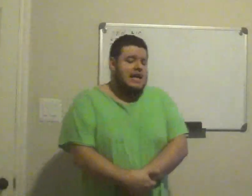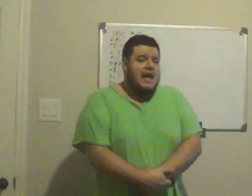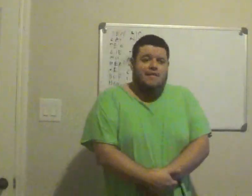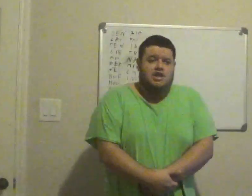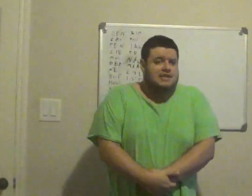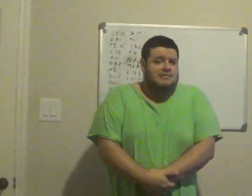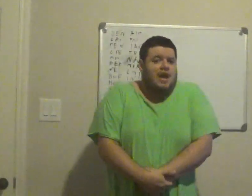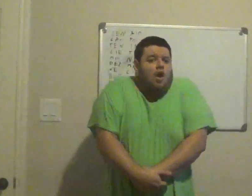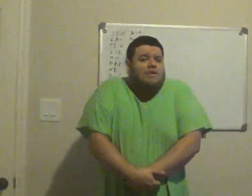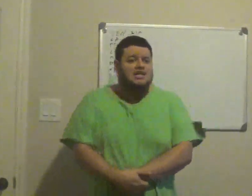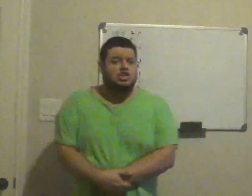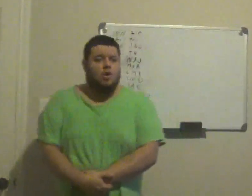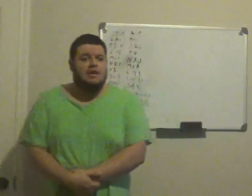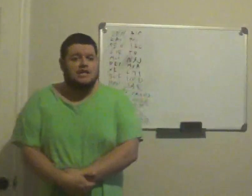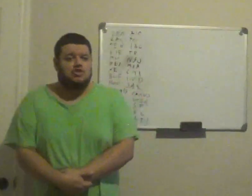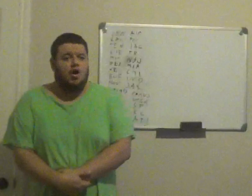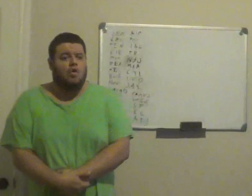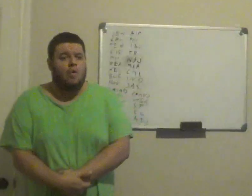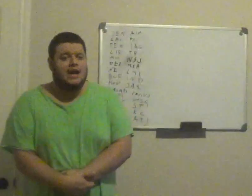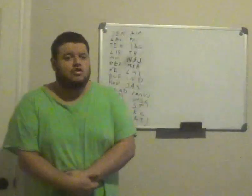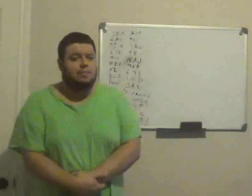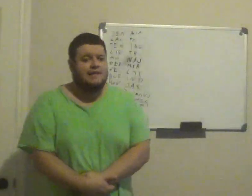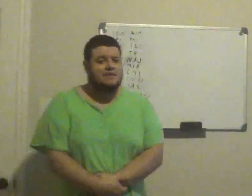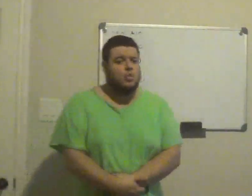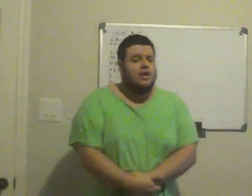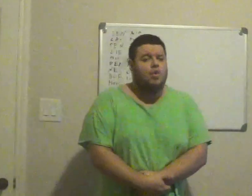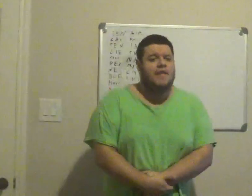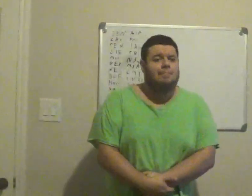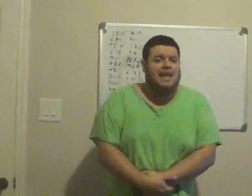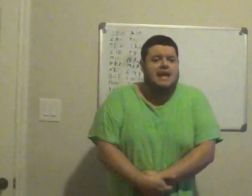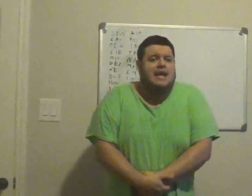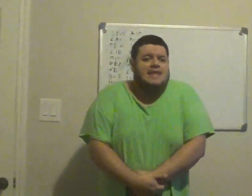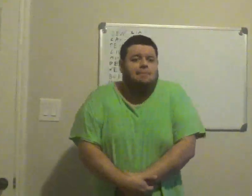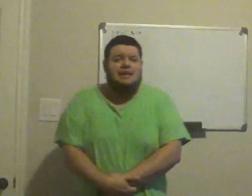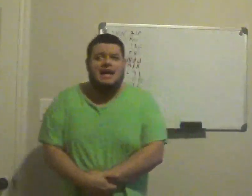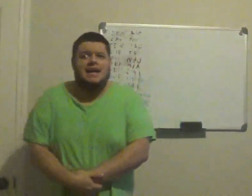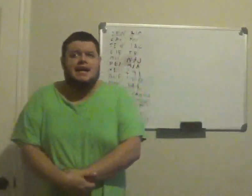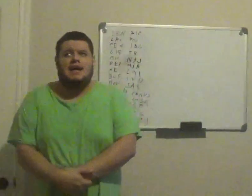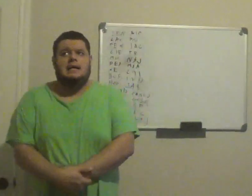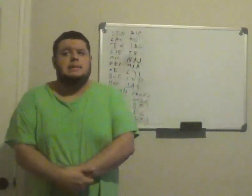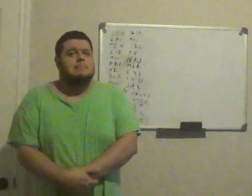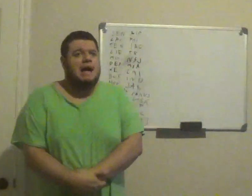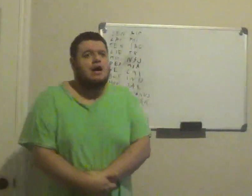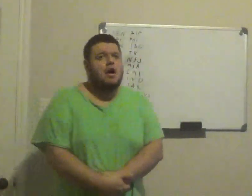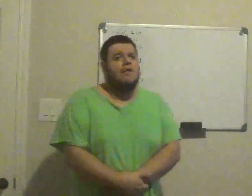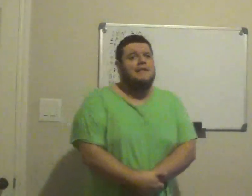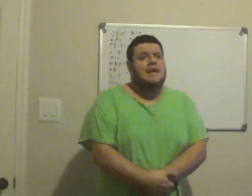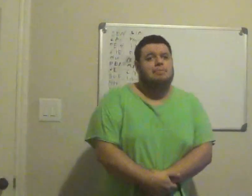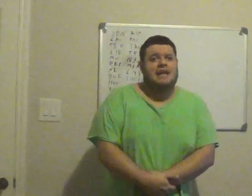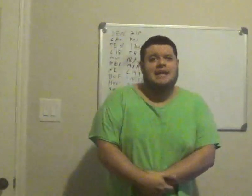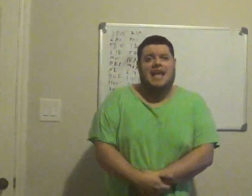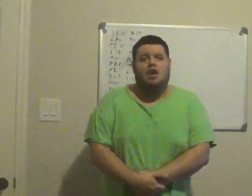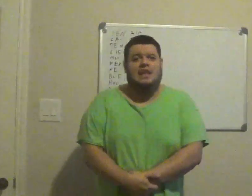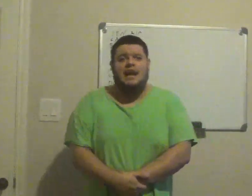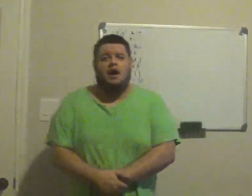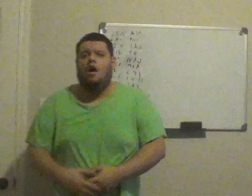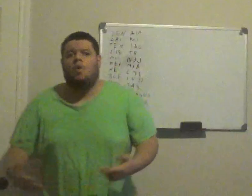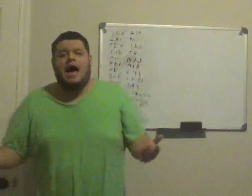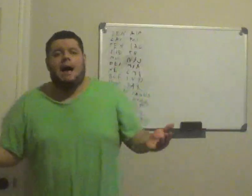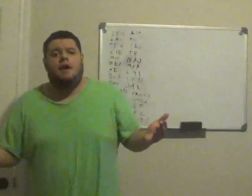and they're just going to say, oh, let's just go, let's just, oh, the Raiders are playing this week, who do they play? They play, I don't know, they play Carolina, oh, I'm